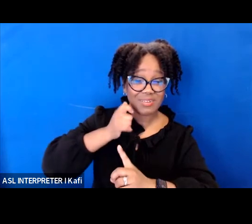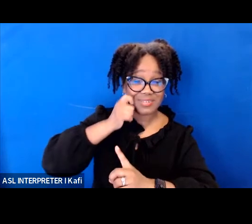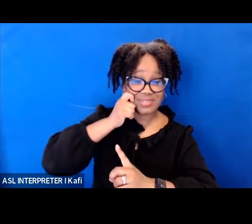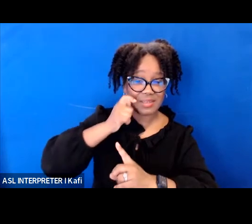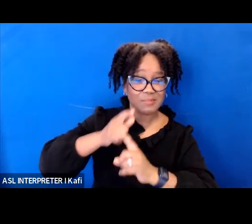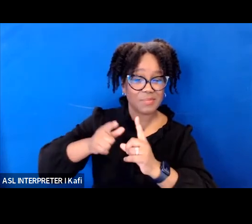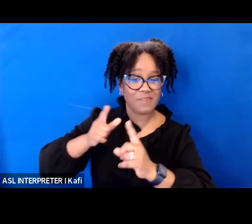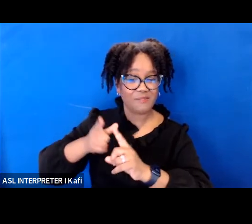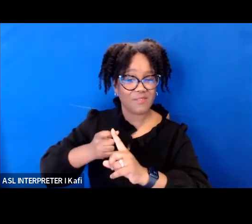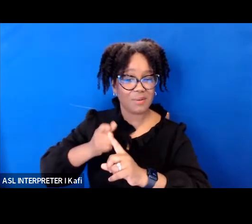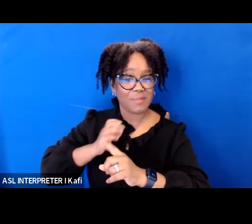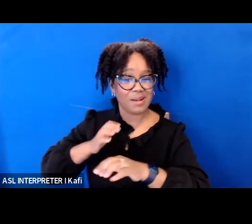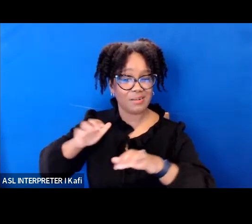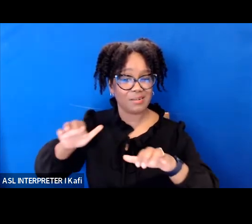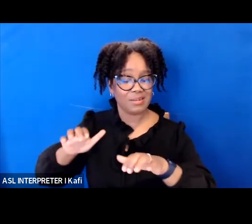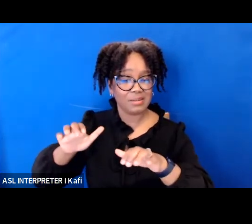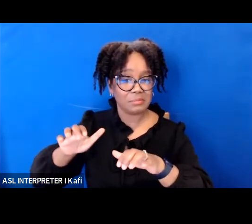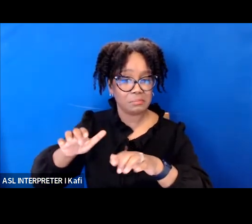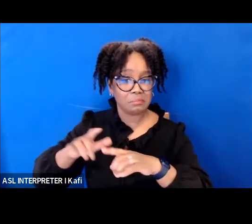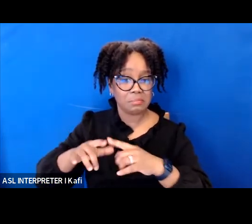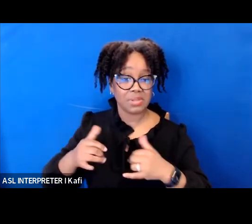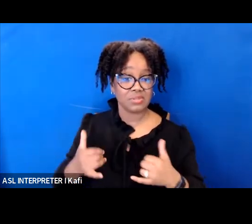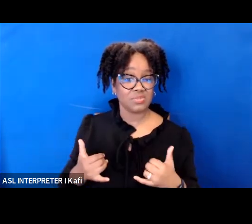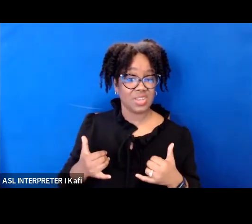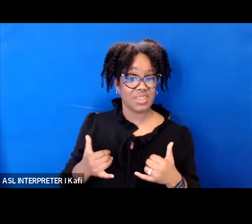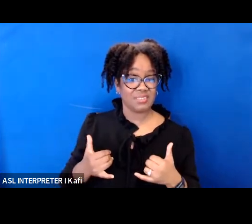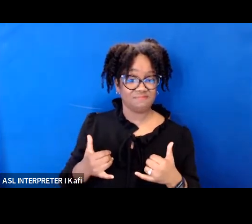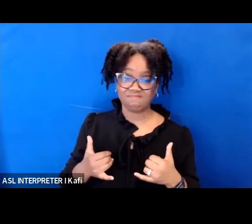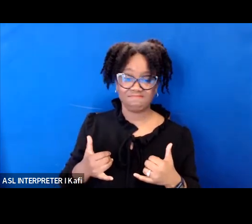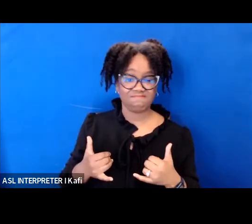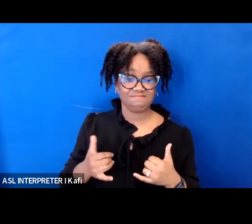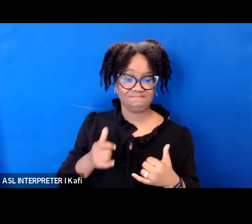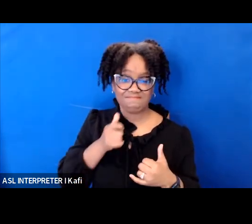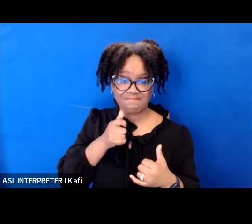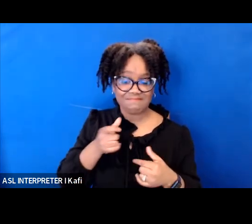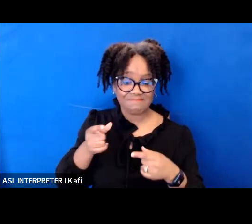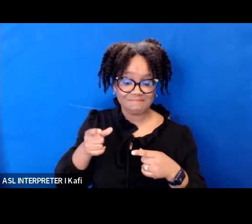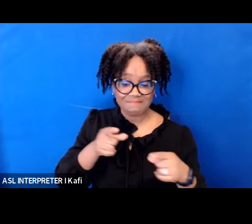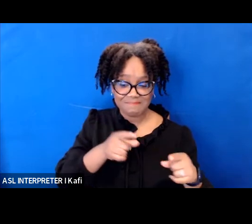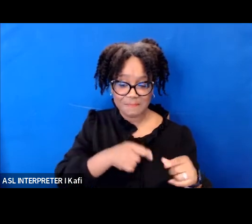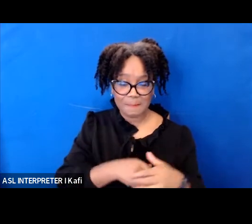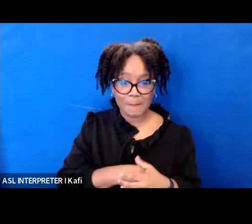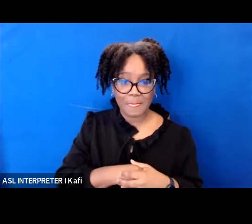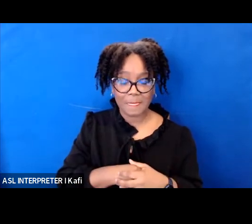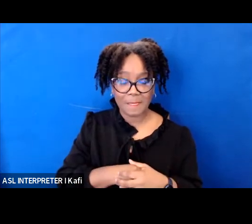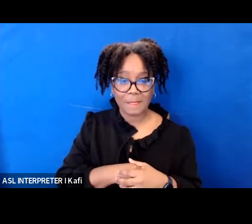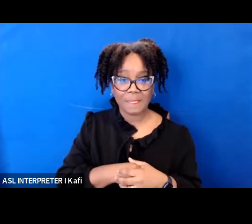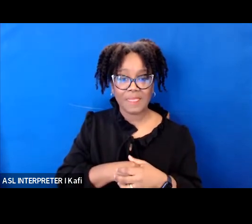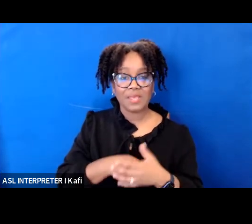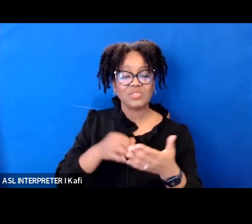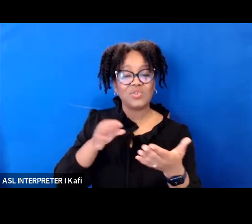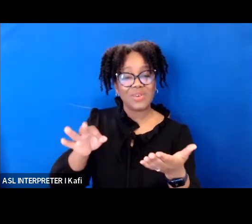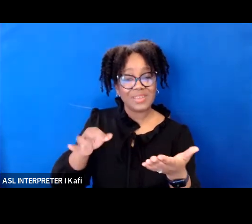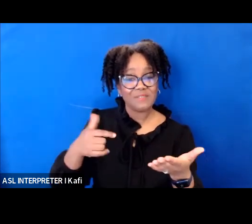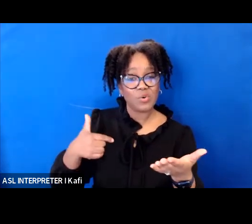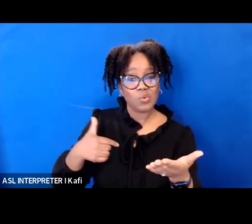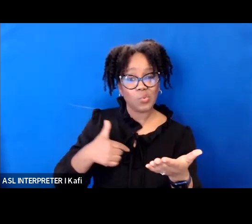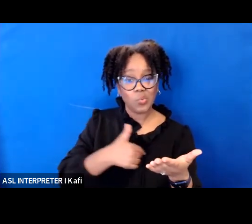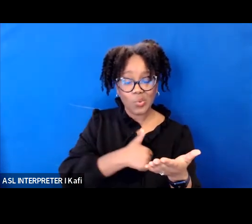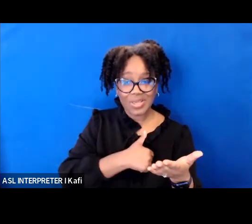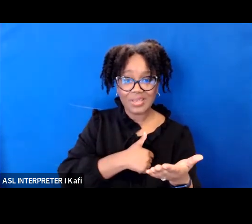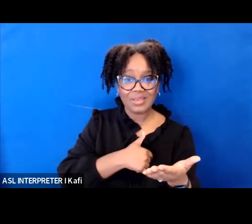that is not america today and if we deny access to blind individuals